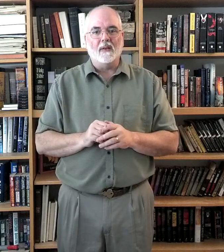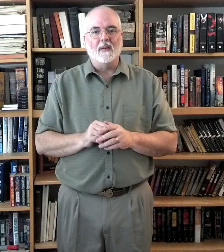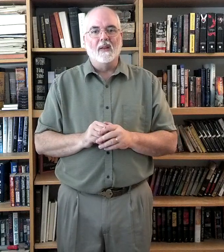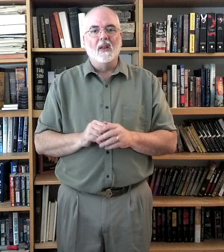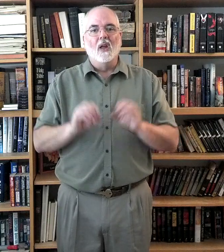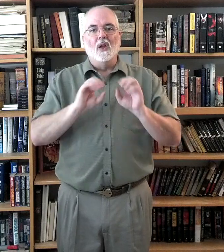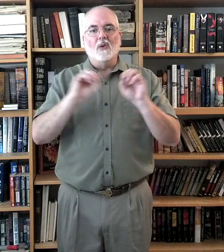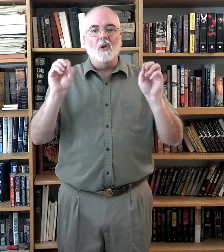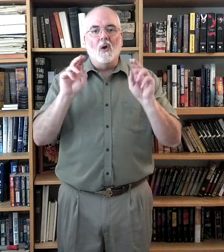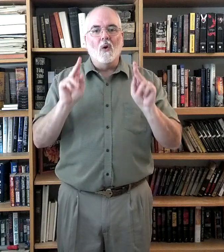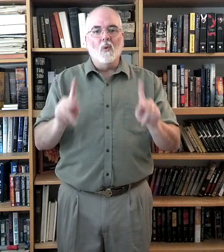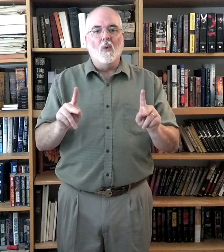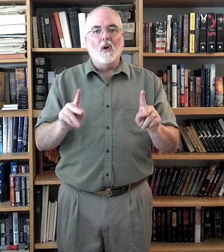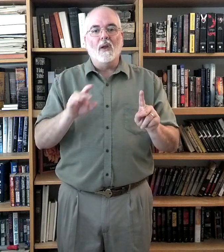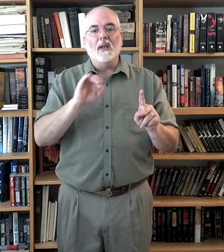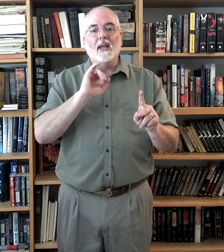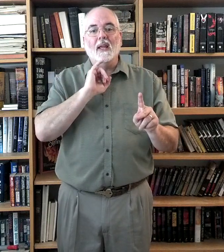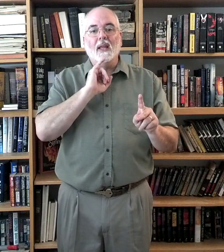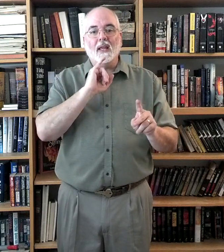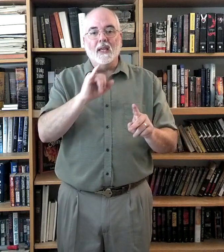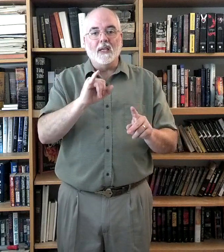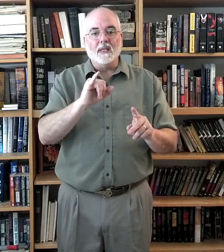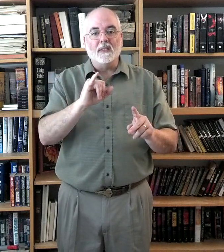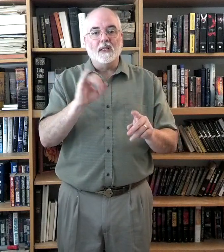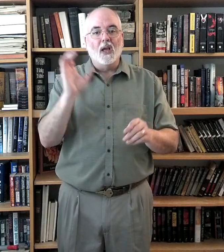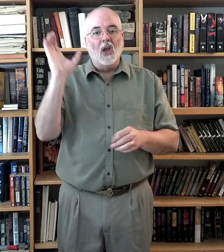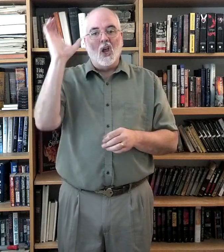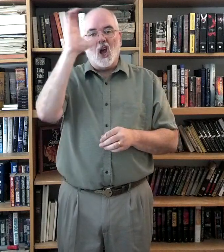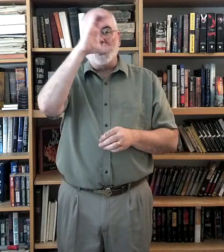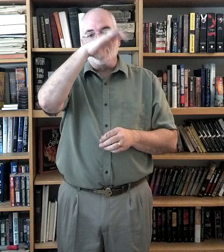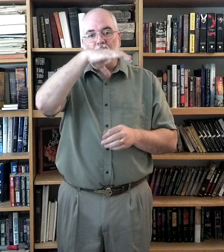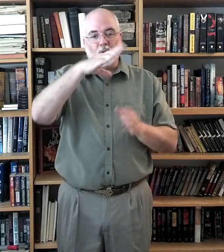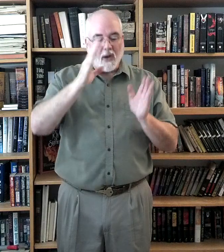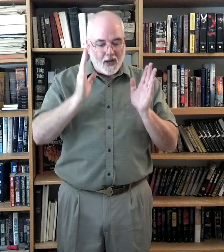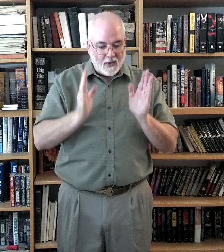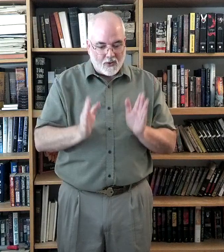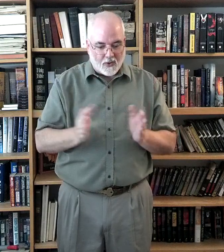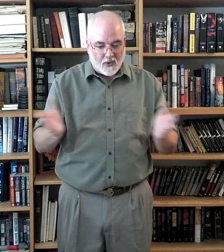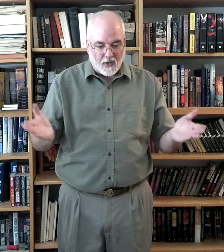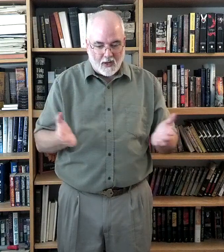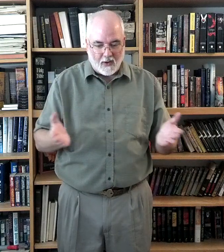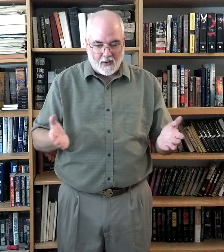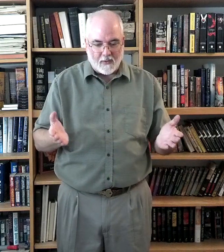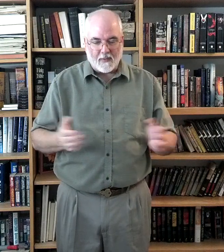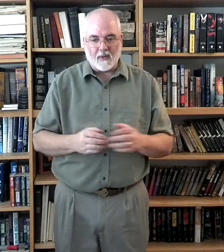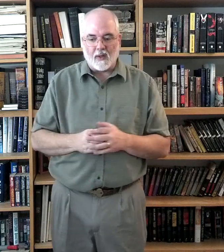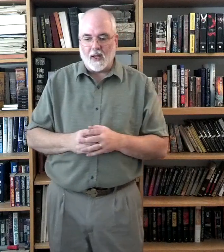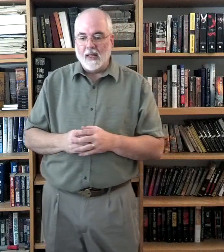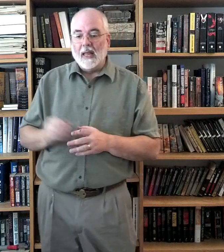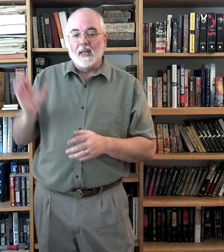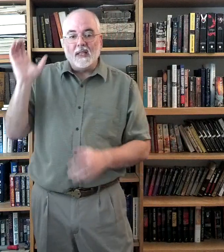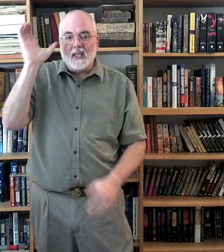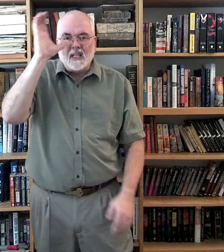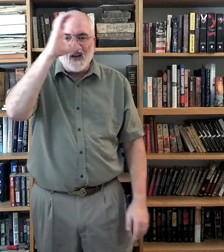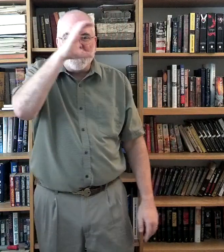No one is a stranger here. Okay? This is a sign for